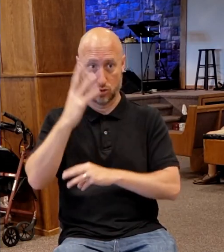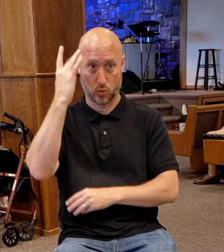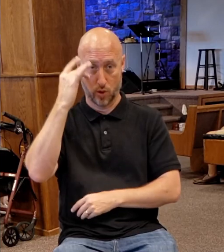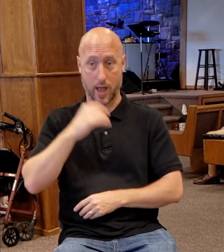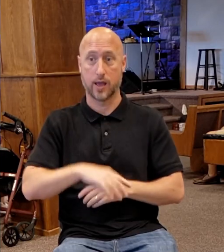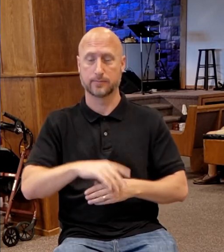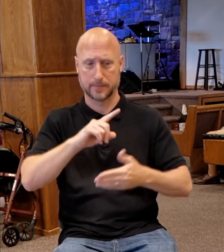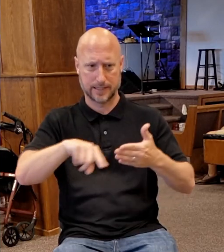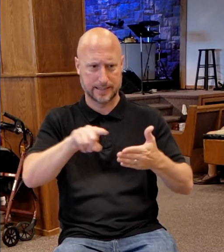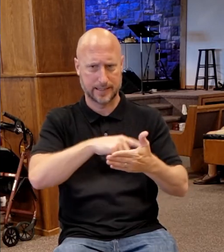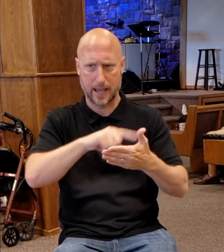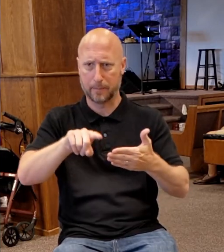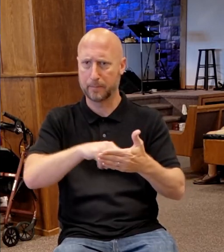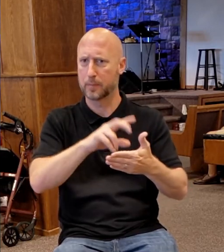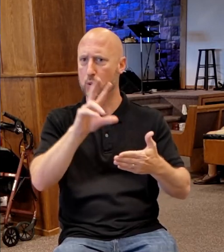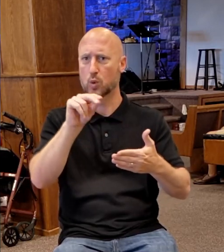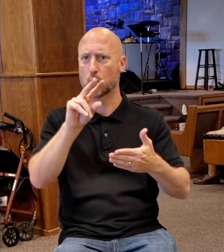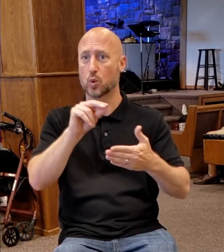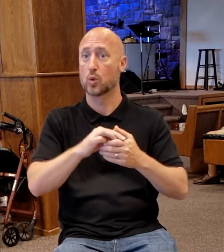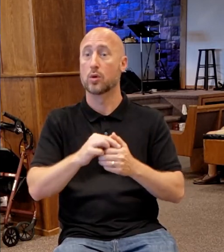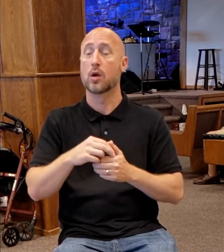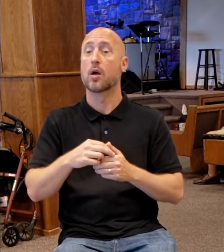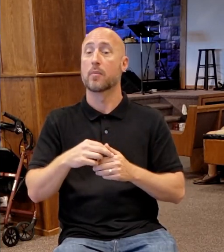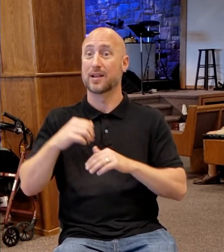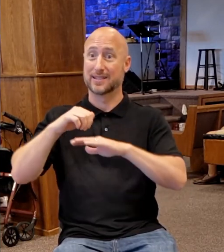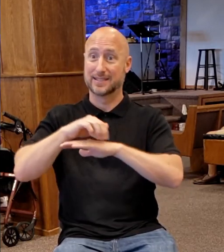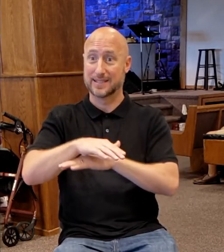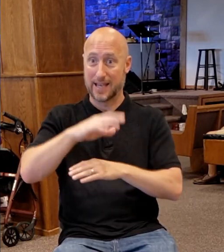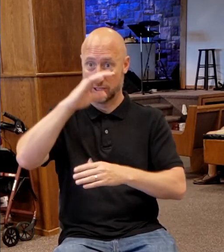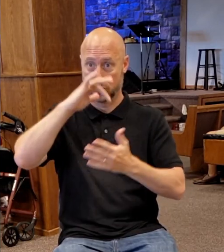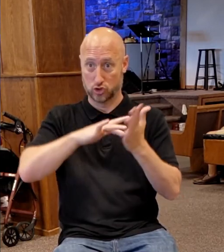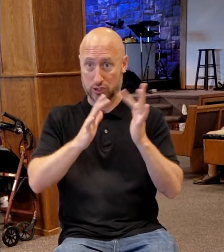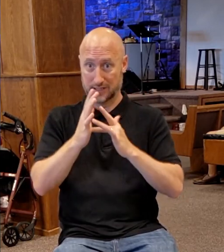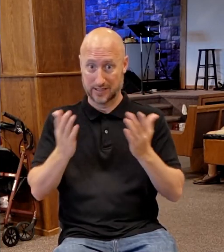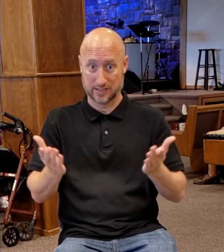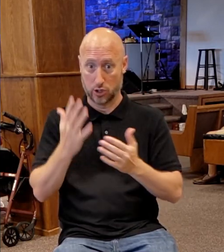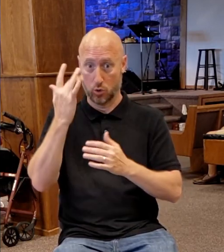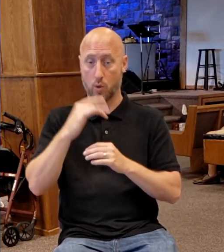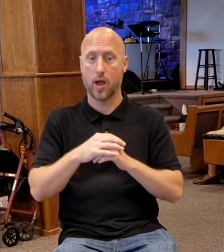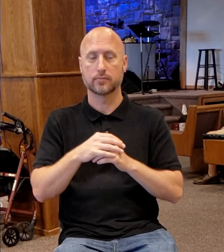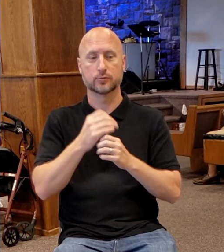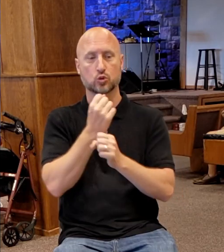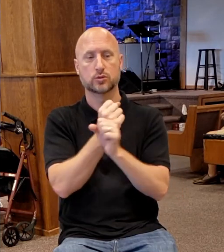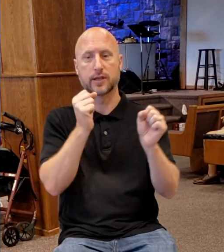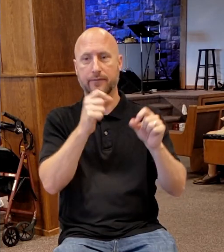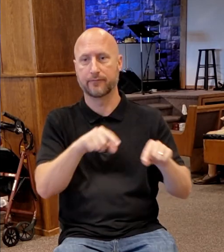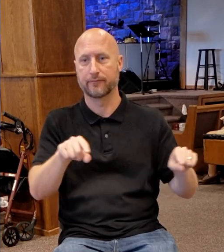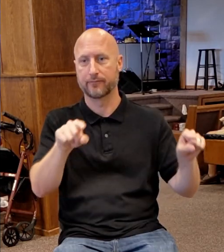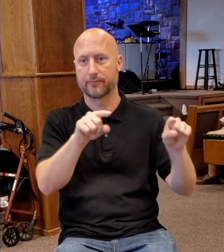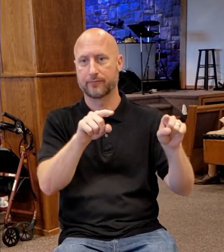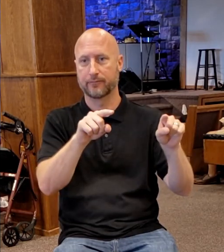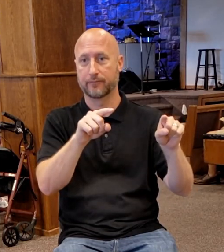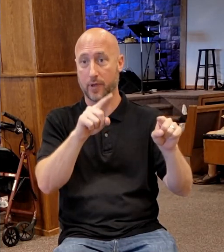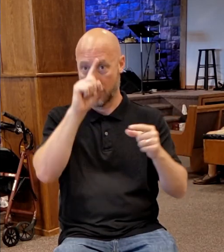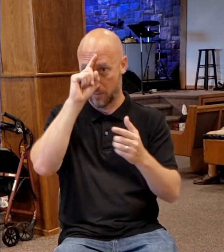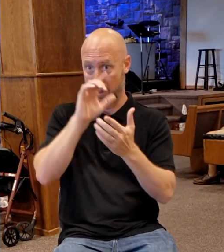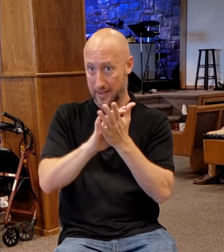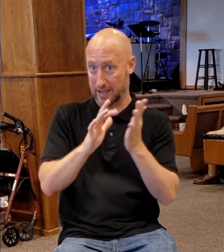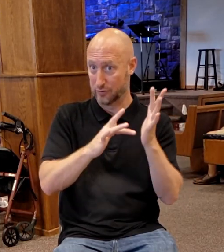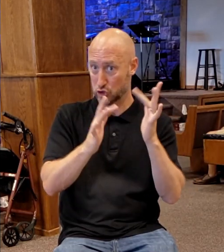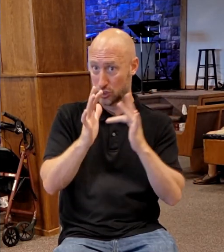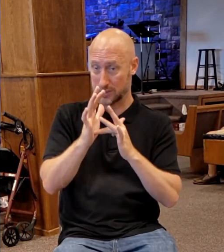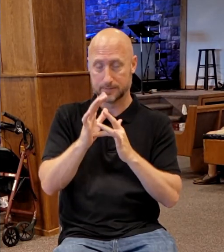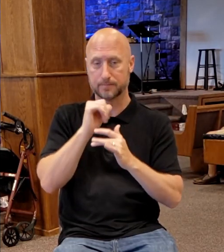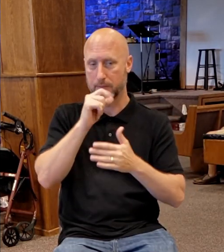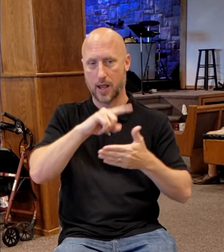but that the world through him might be saved. He that believeth on him is not condemned, but